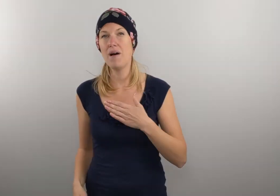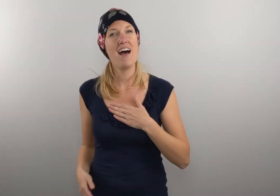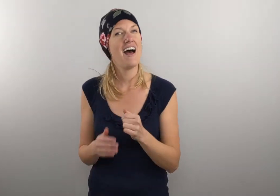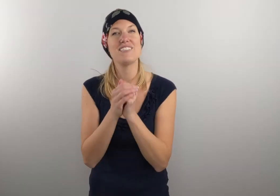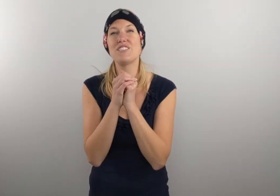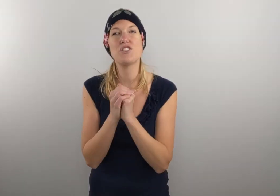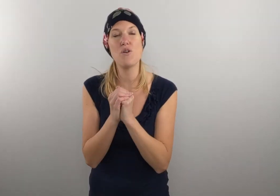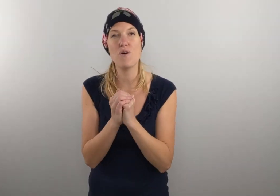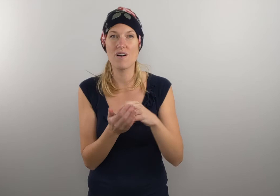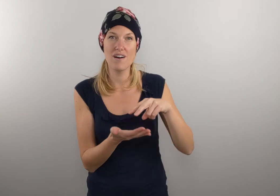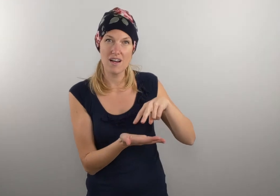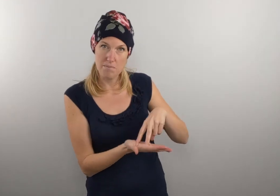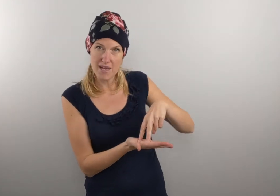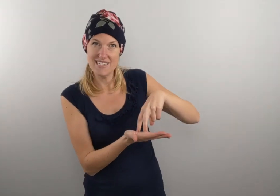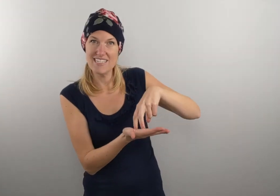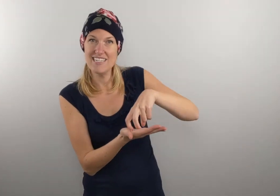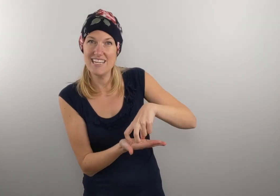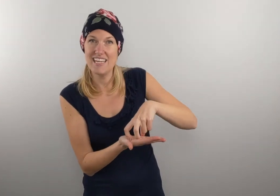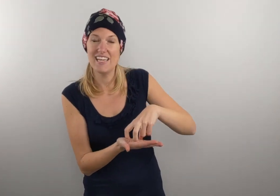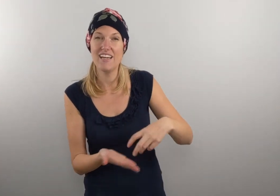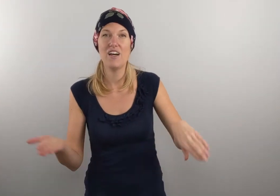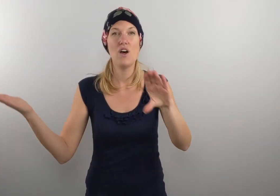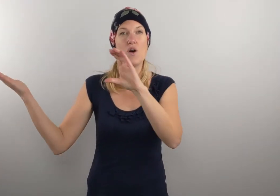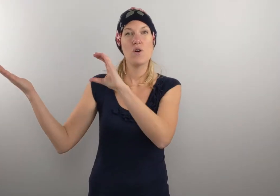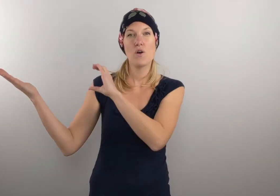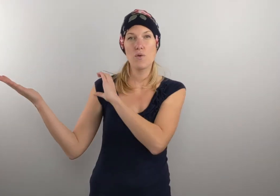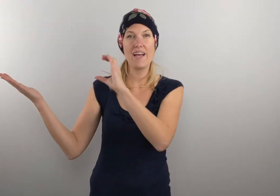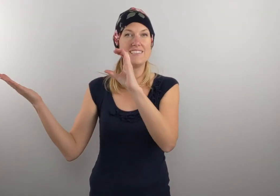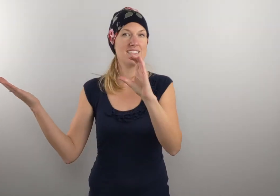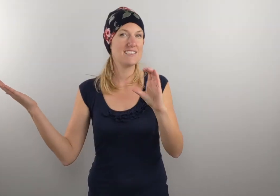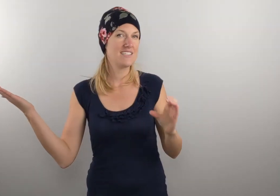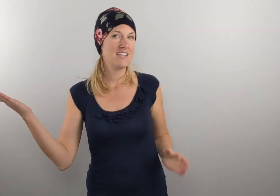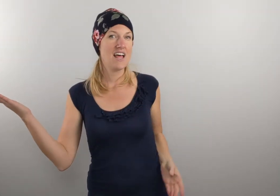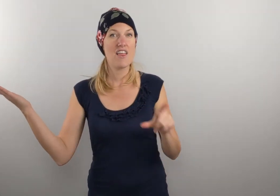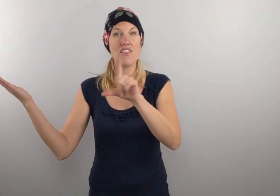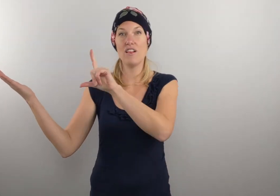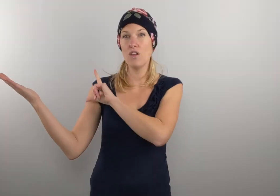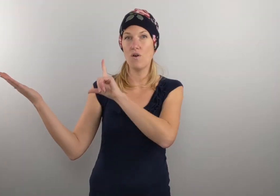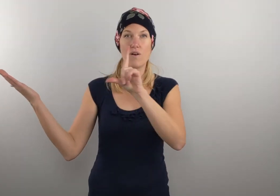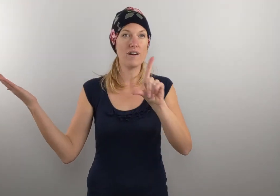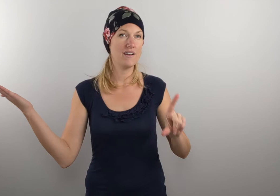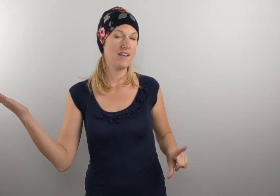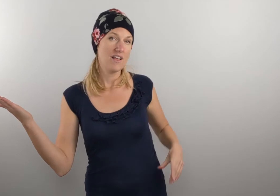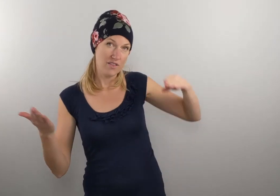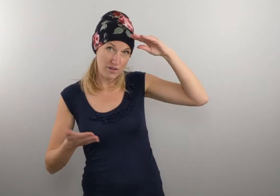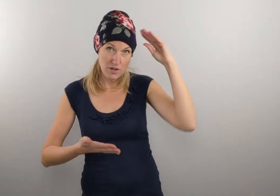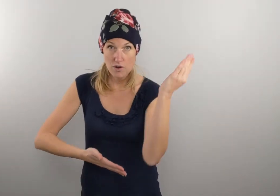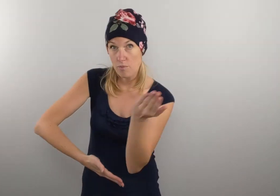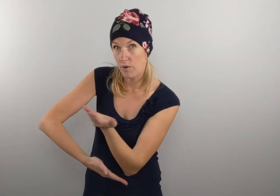adore on bended knee Christ, the Lord, the newborn